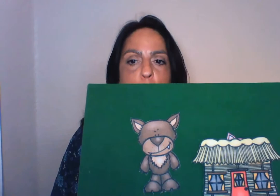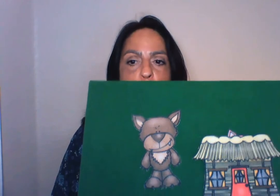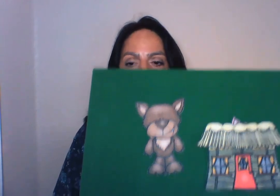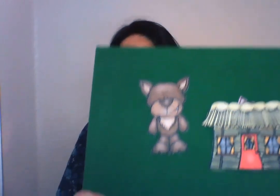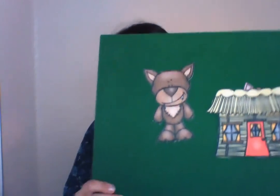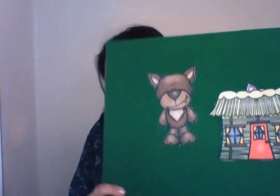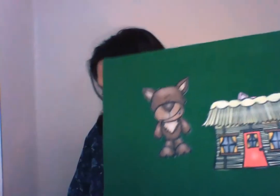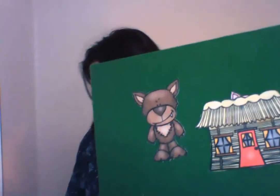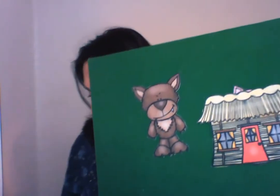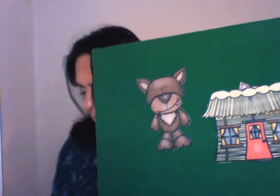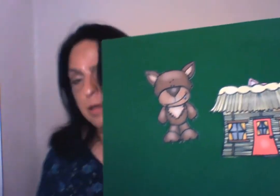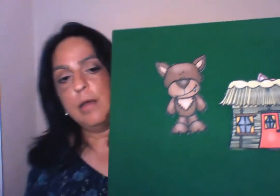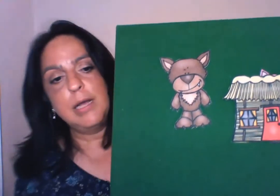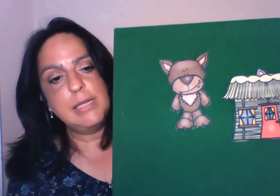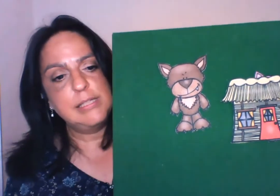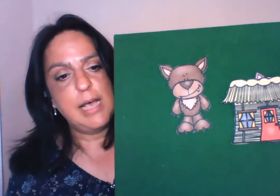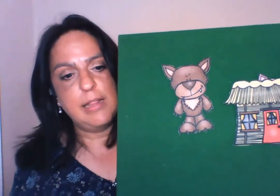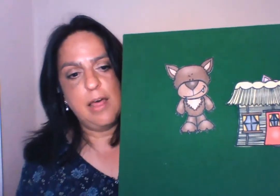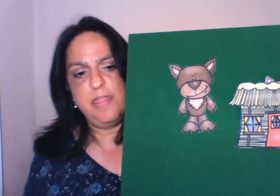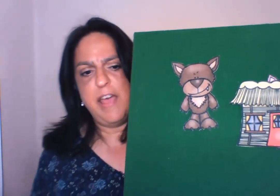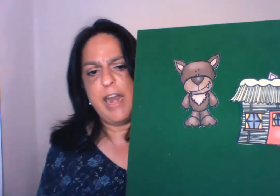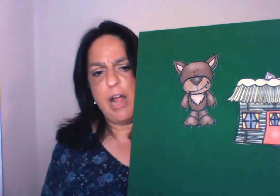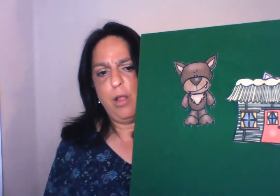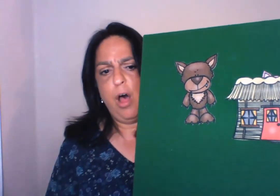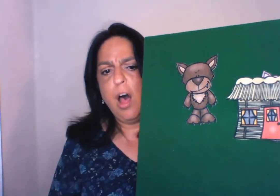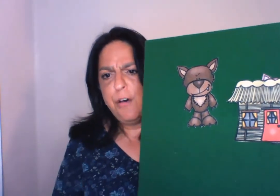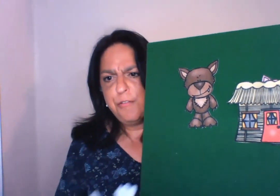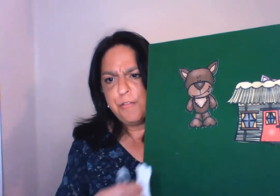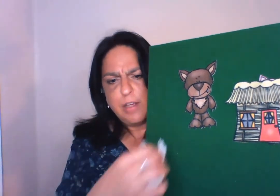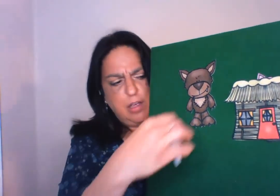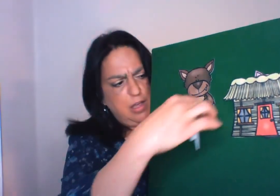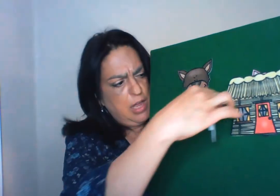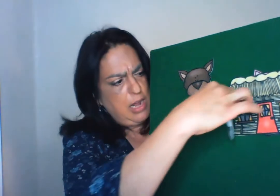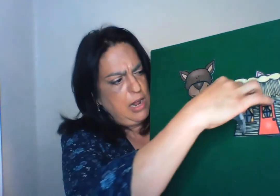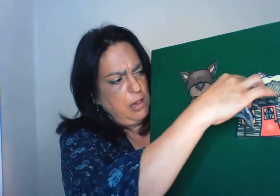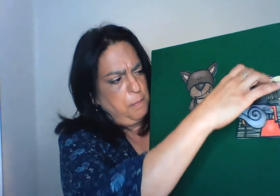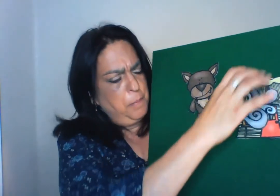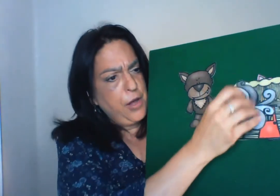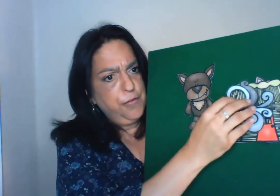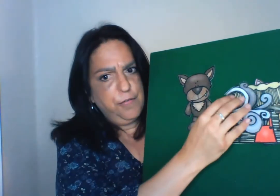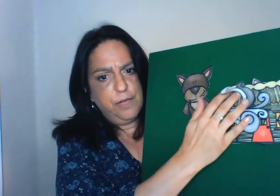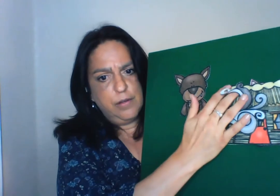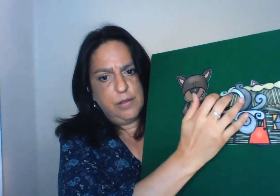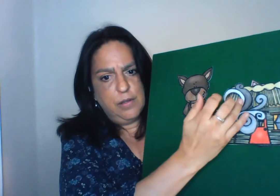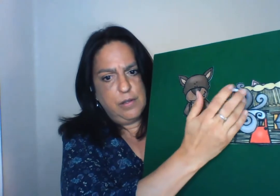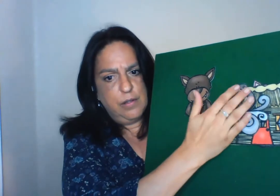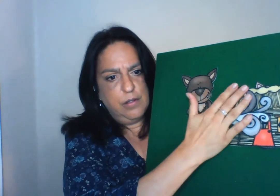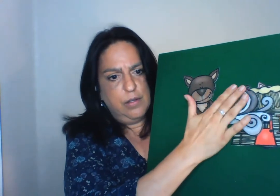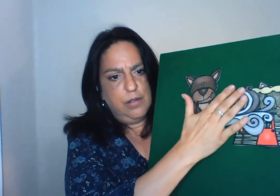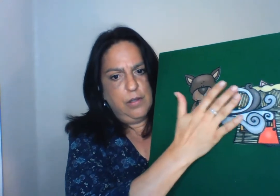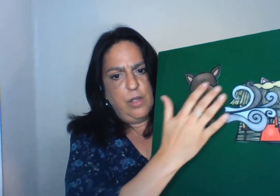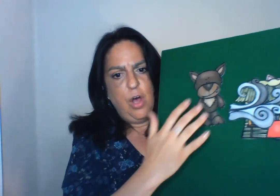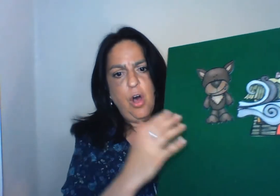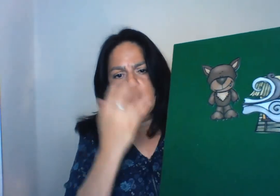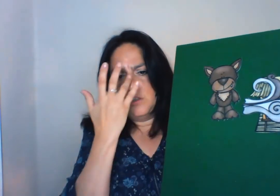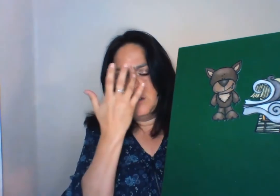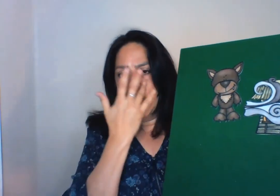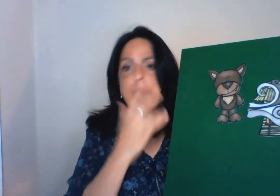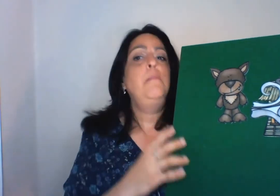he said, Then I'll huff and I'll puff until I